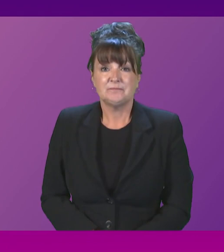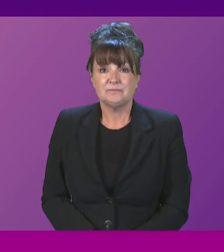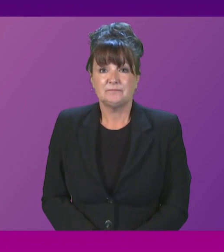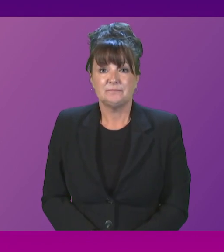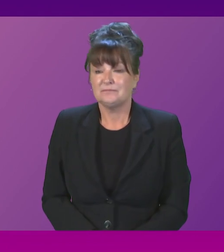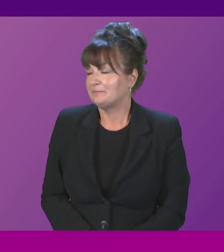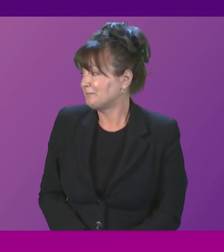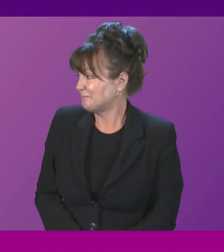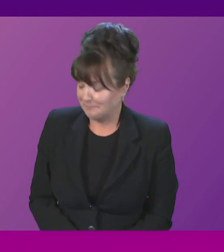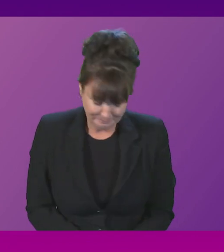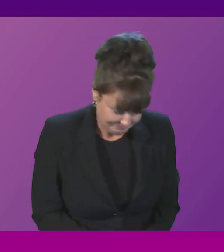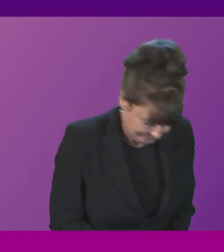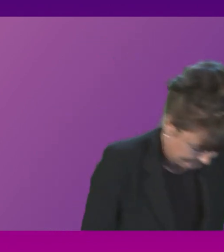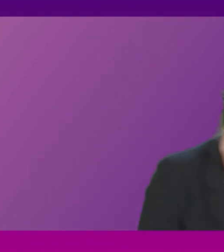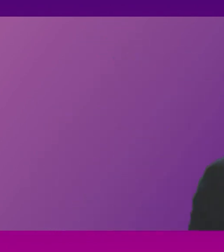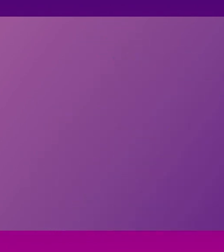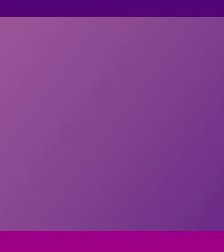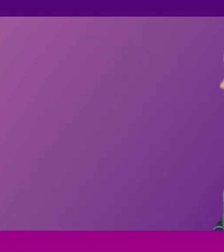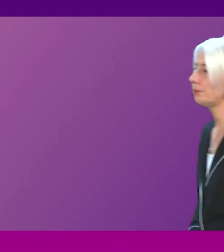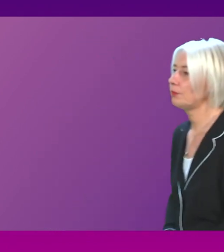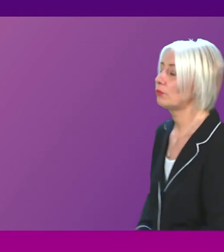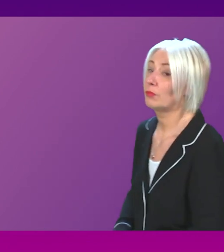Question number two, Anna Sarwar.